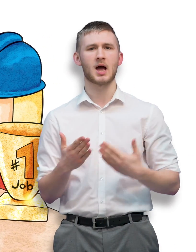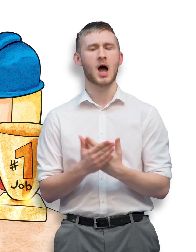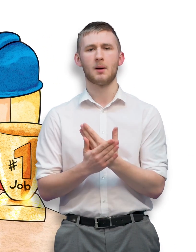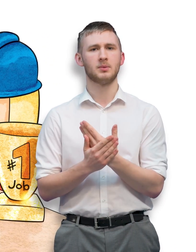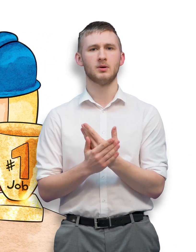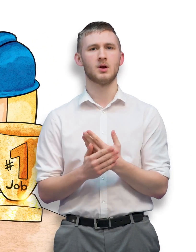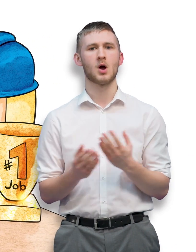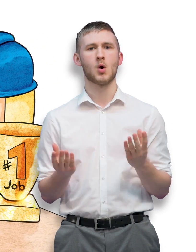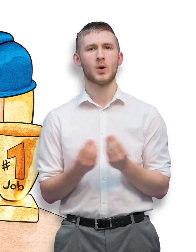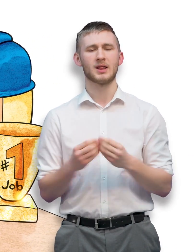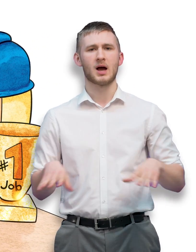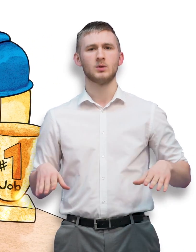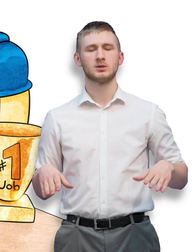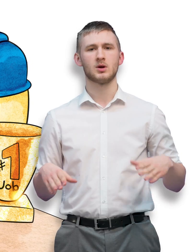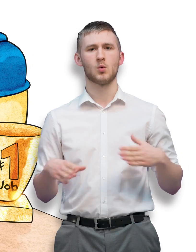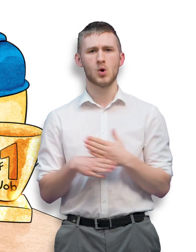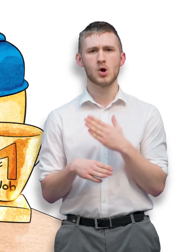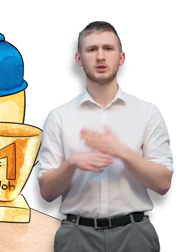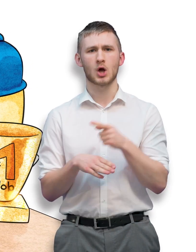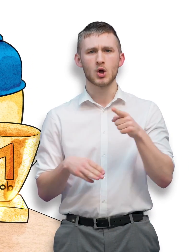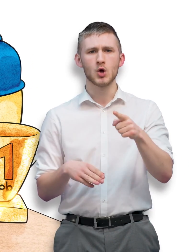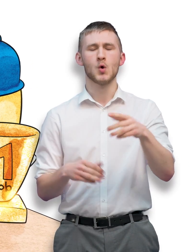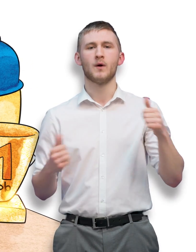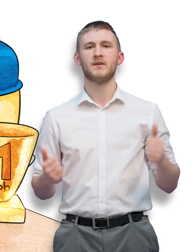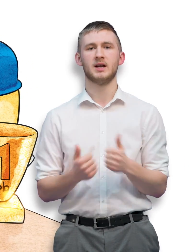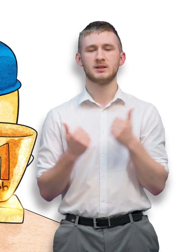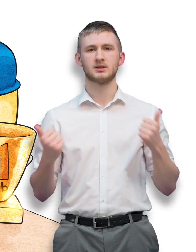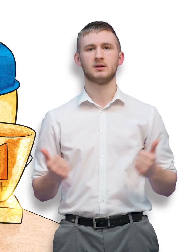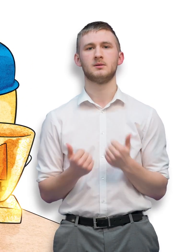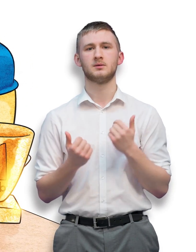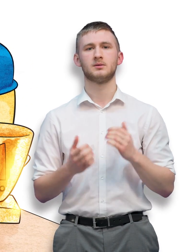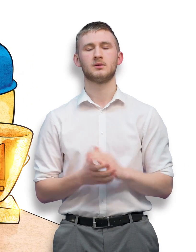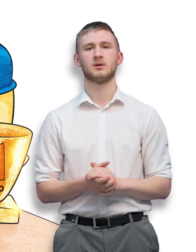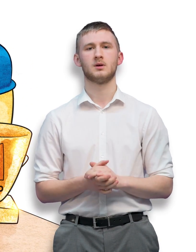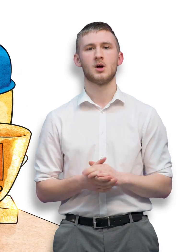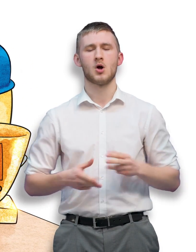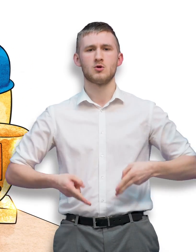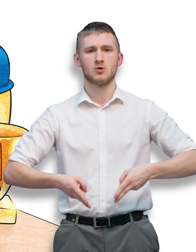From roads to schools and water to power It looked like you both had fun